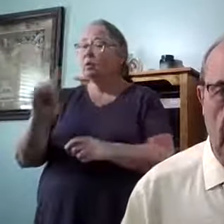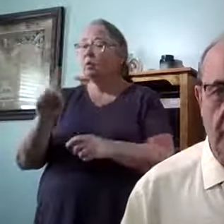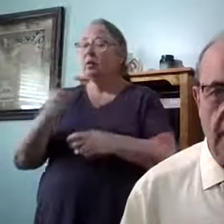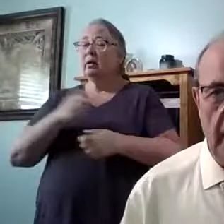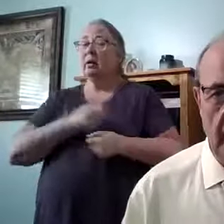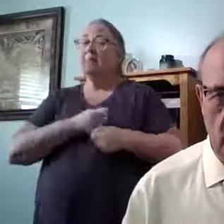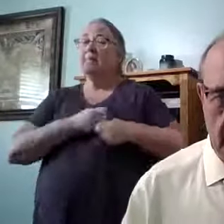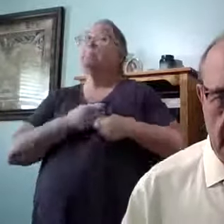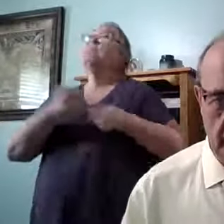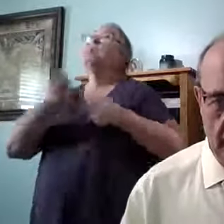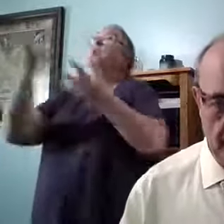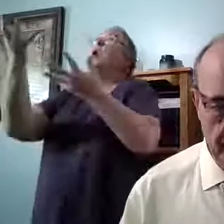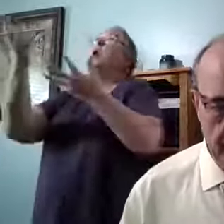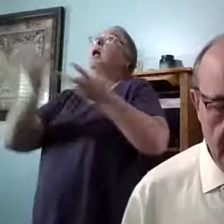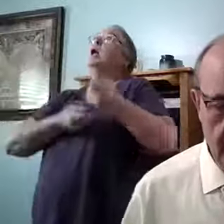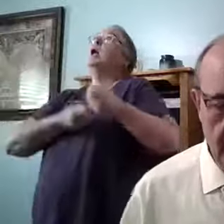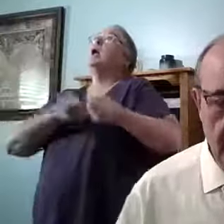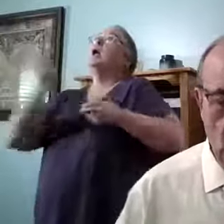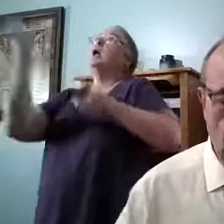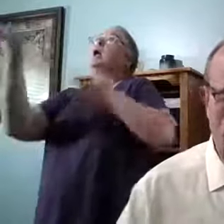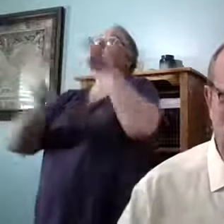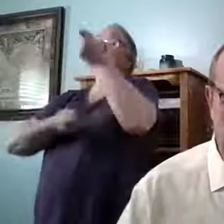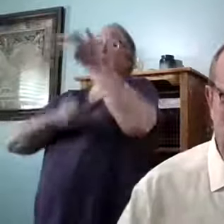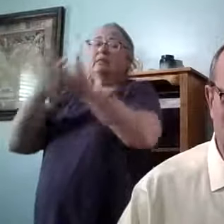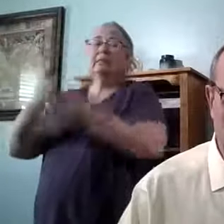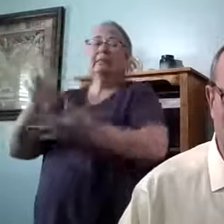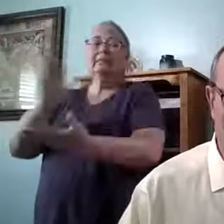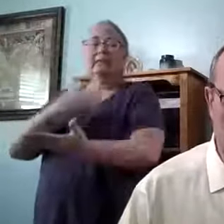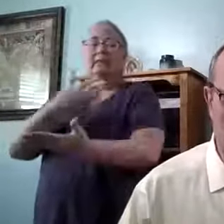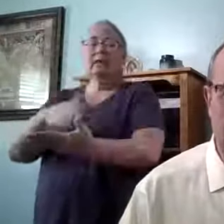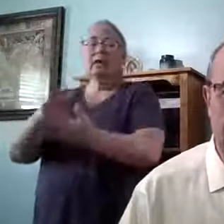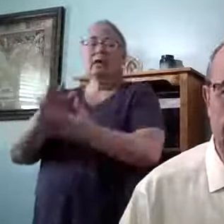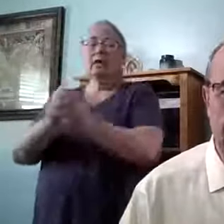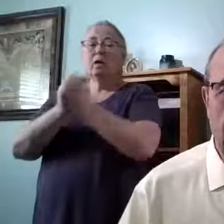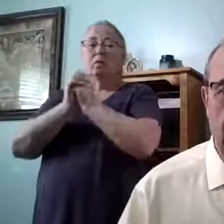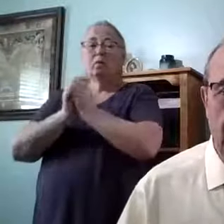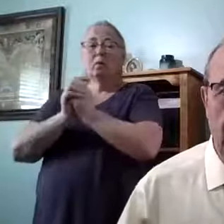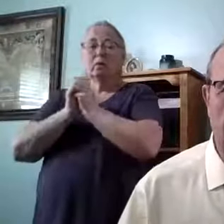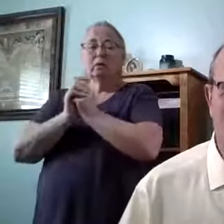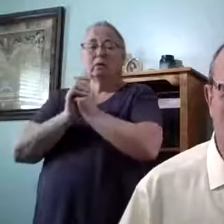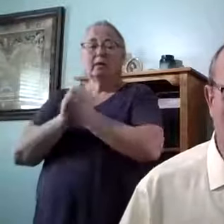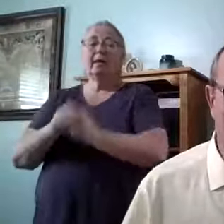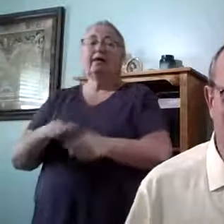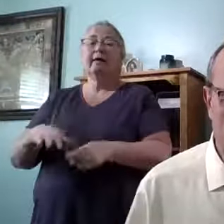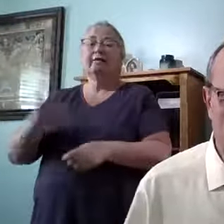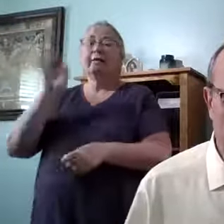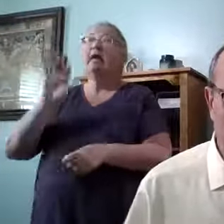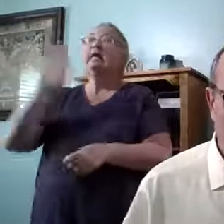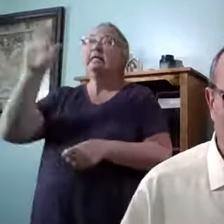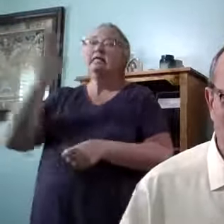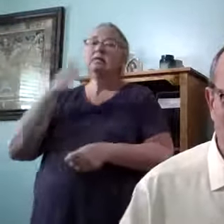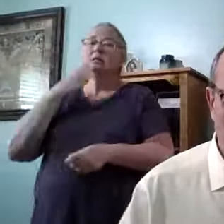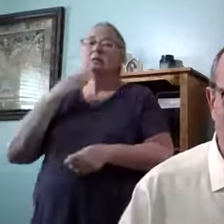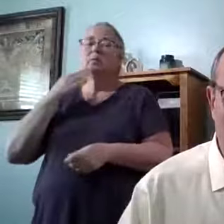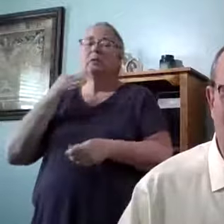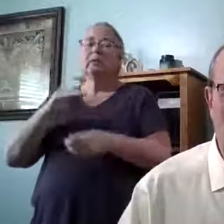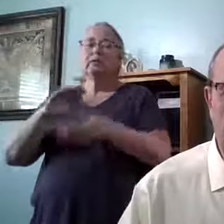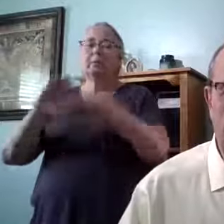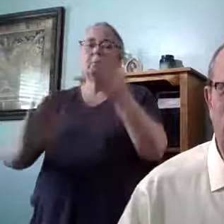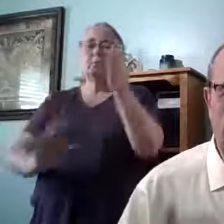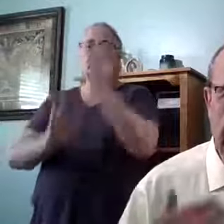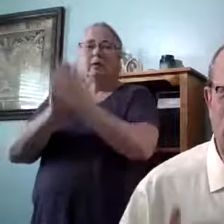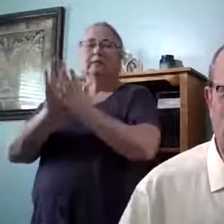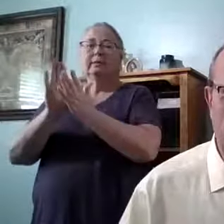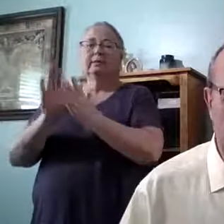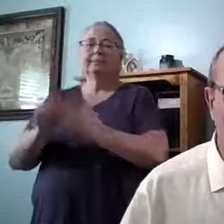out our hearts to God. We can sing and worship and we can find his sweet presence. That's what